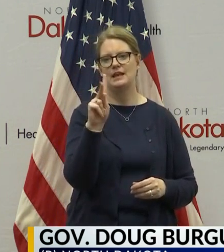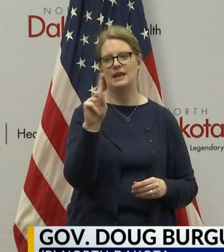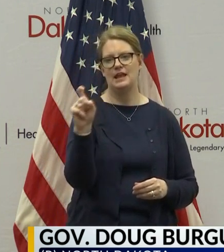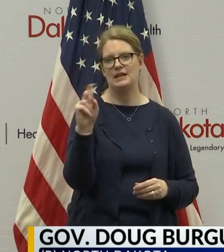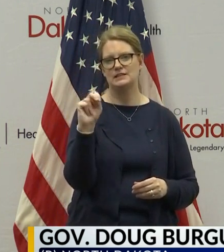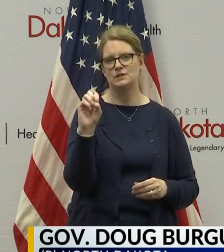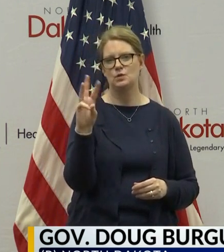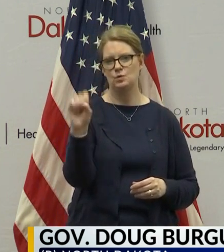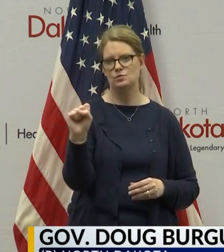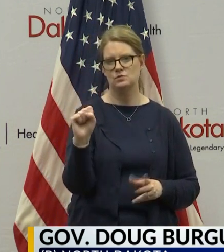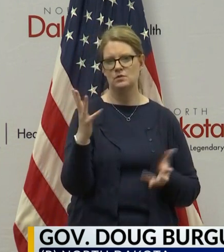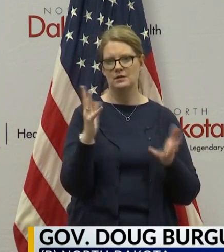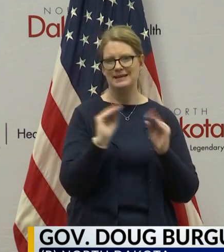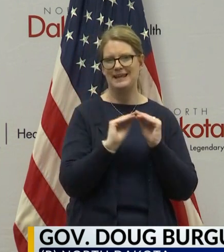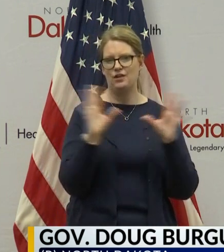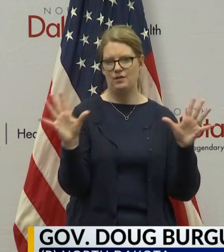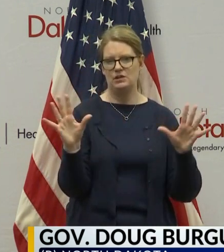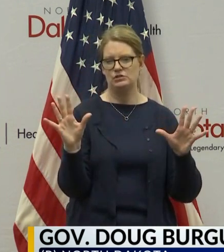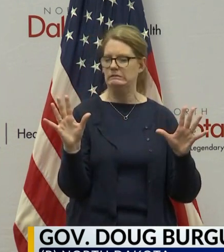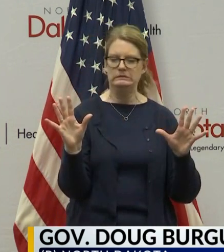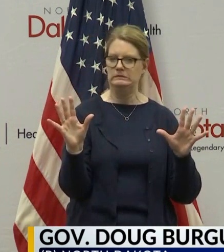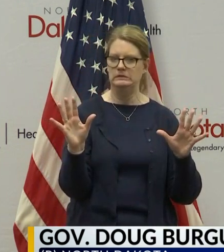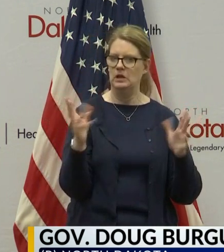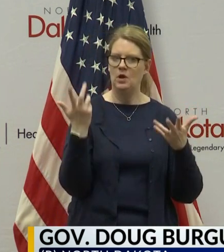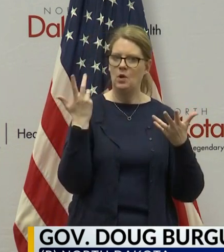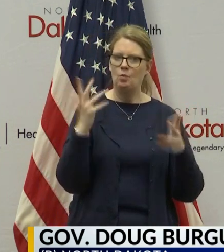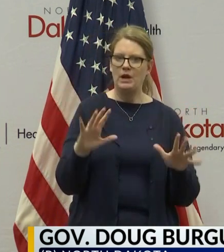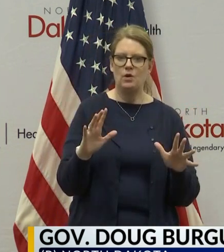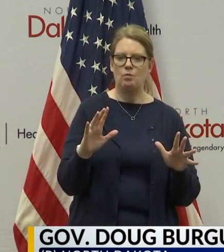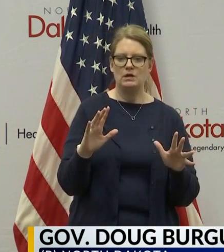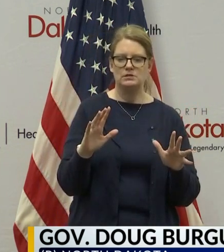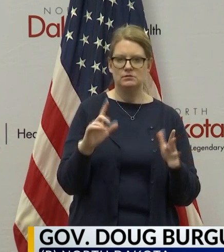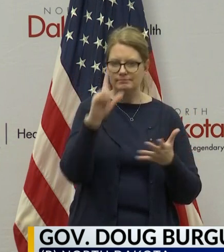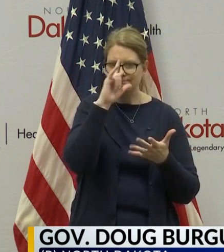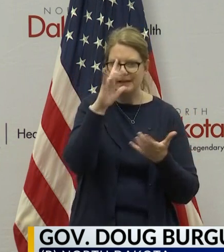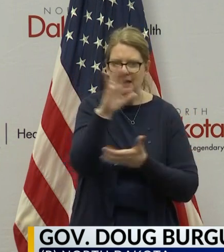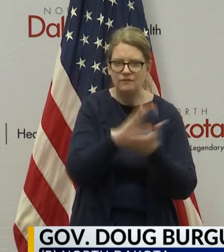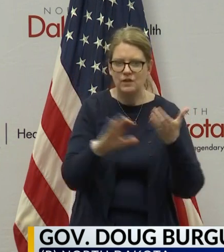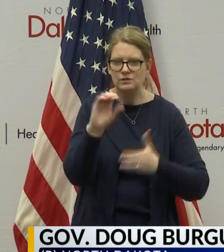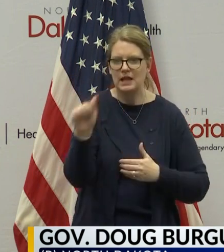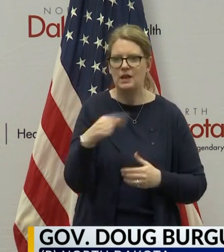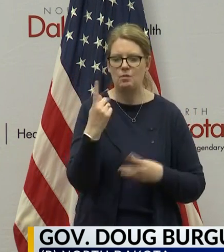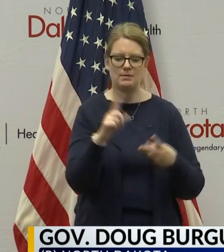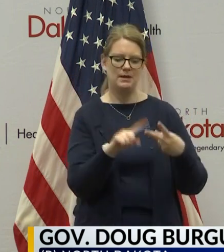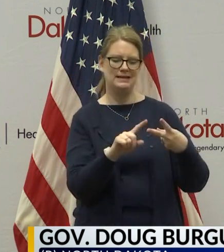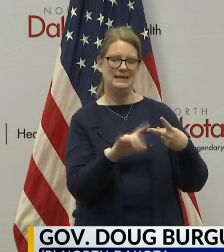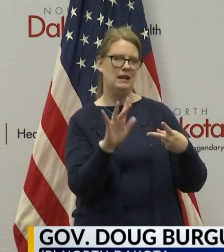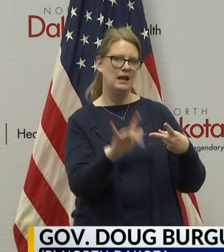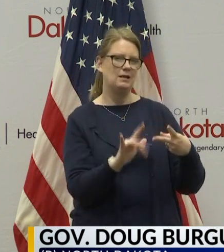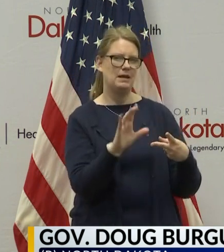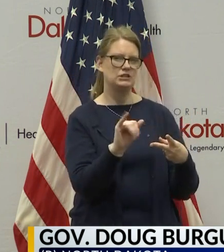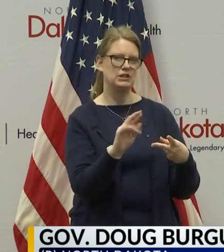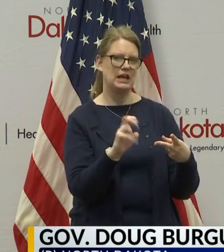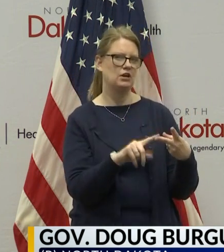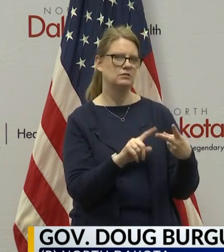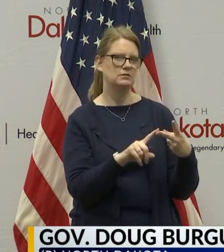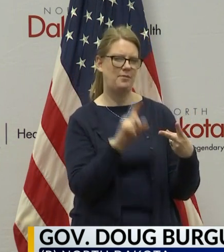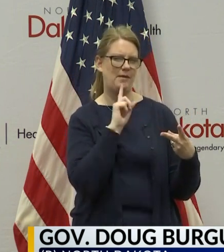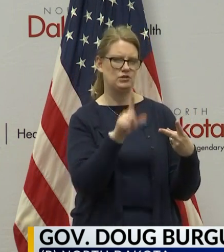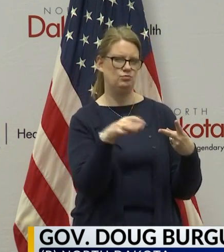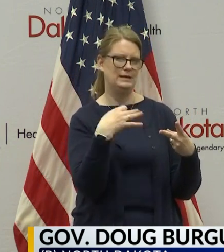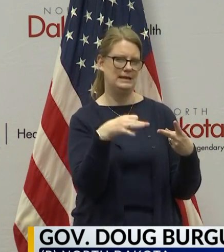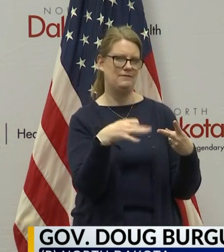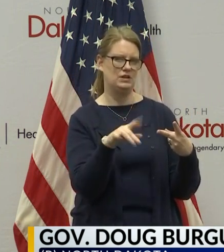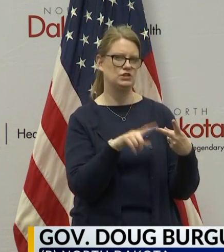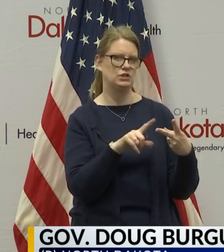we'll get the clarification because we want to make sure that we're not using words that are confusing. So thanks for pointing that out. We will, uh, we'll make sure we get